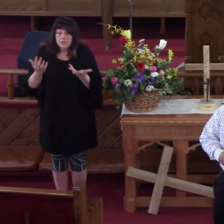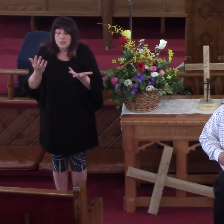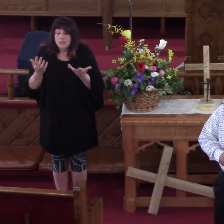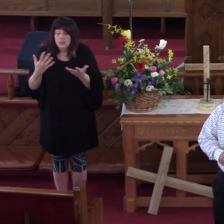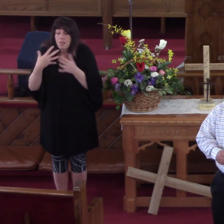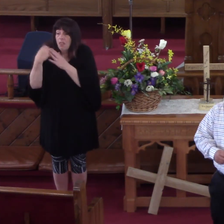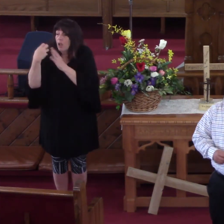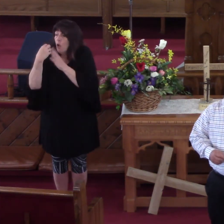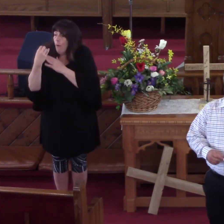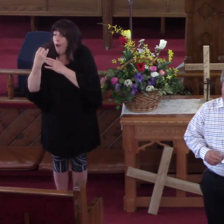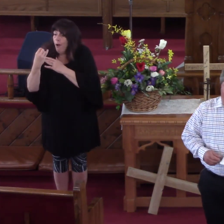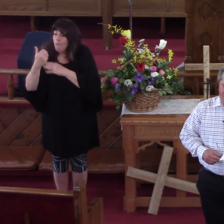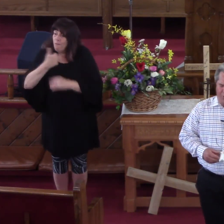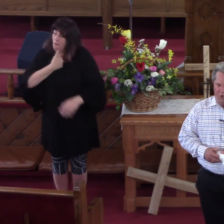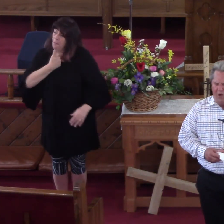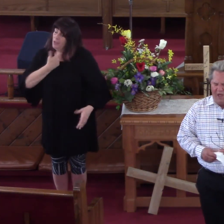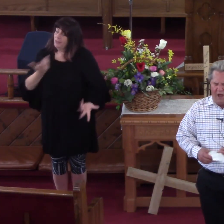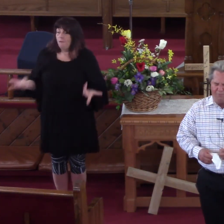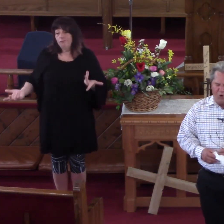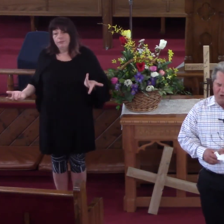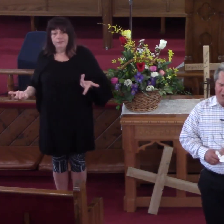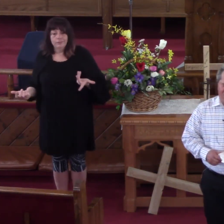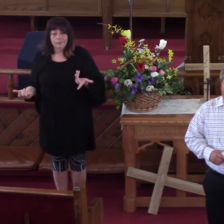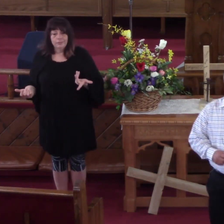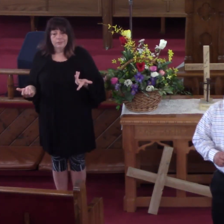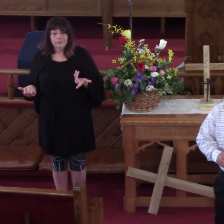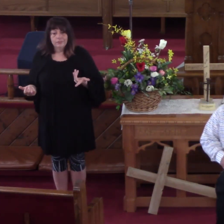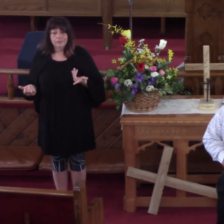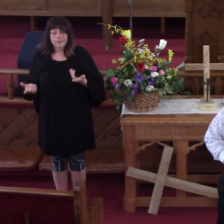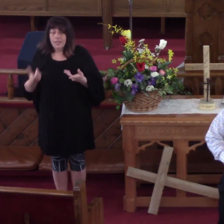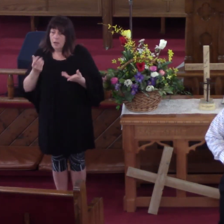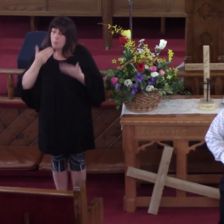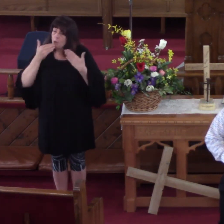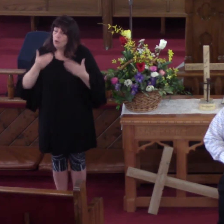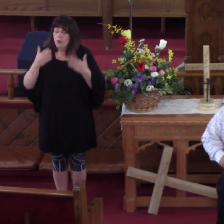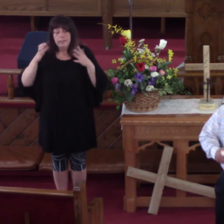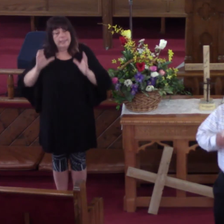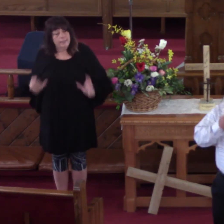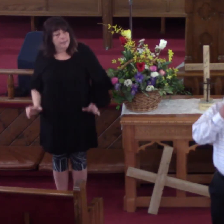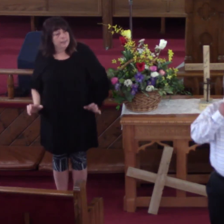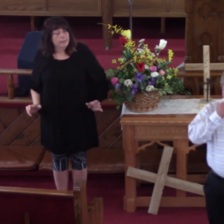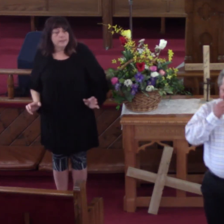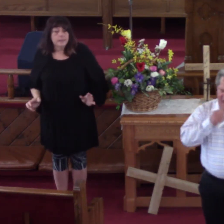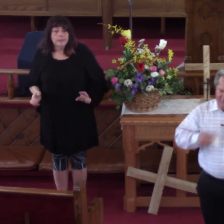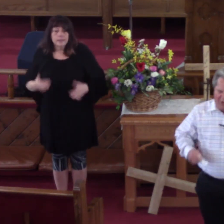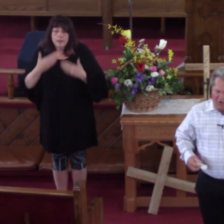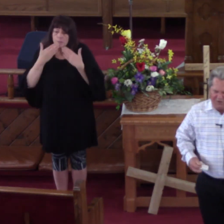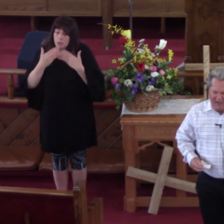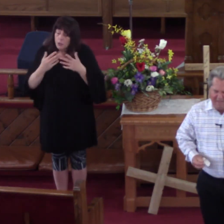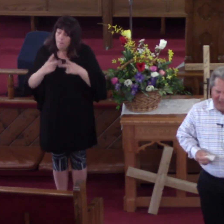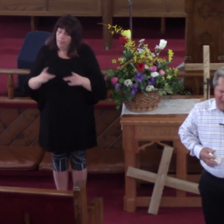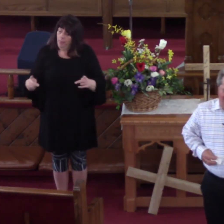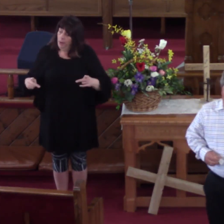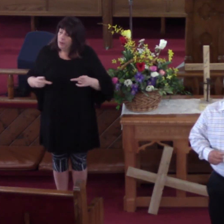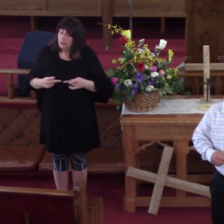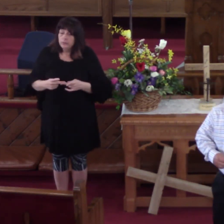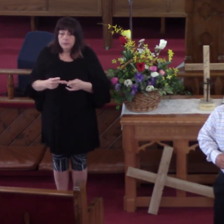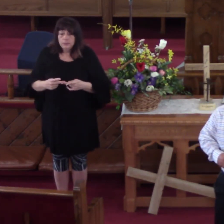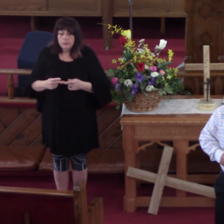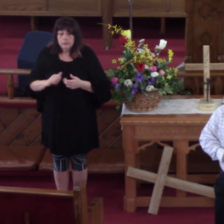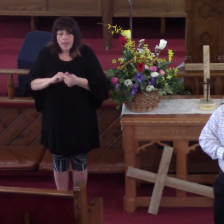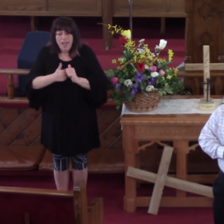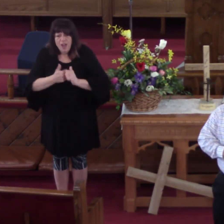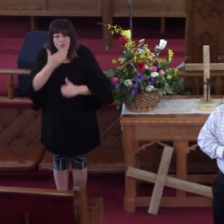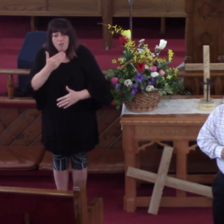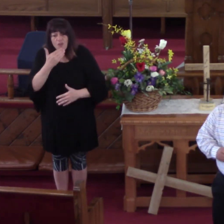Go Out On Their Own And Become Productive Citizens My Friend And I Thought How Good